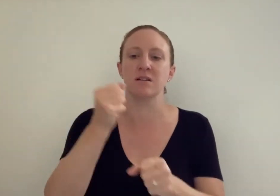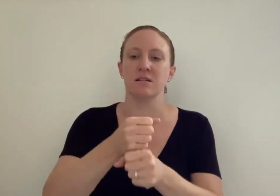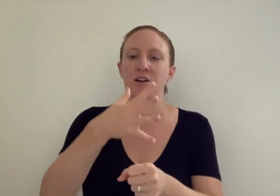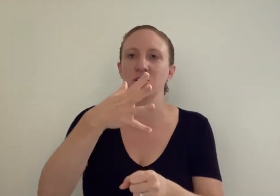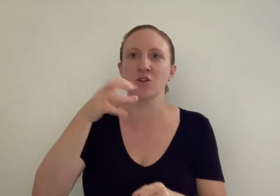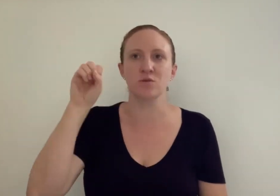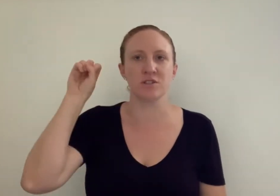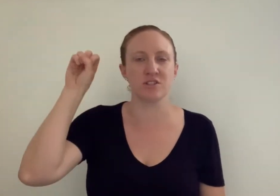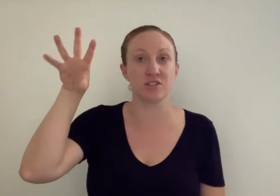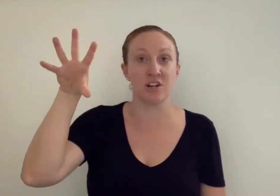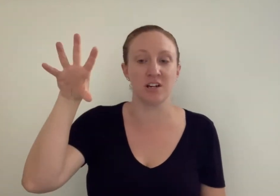a golden star.